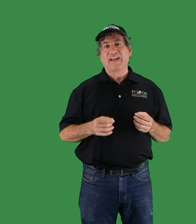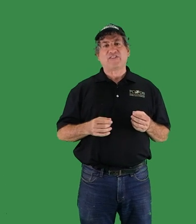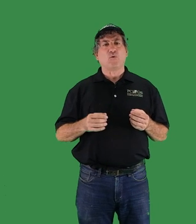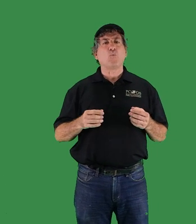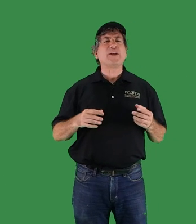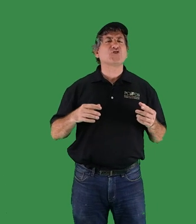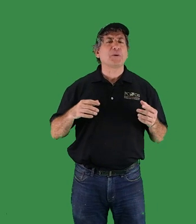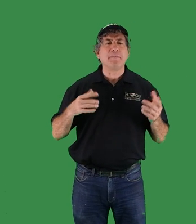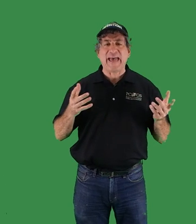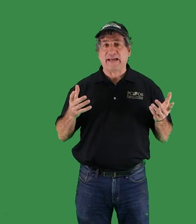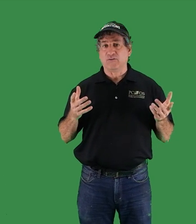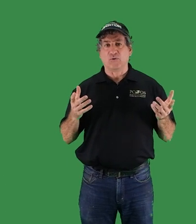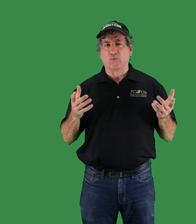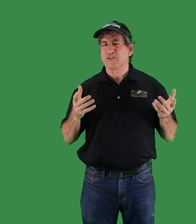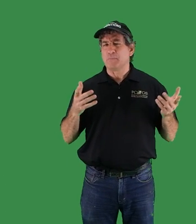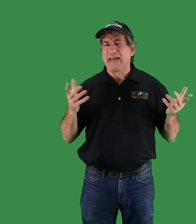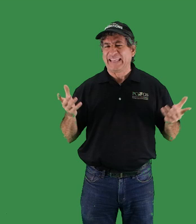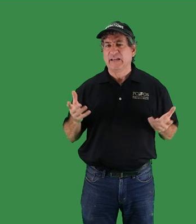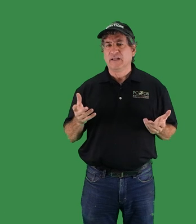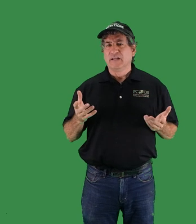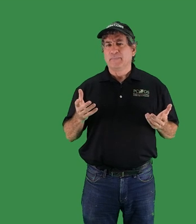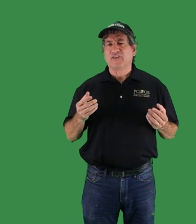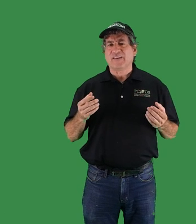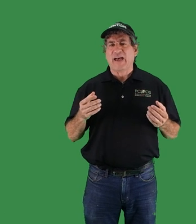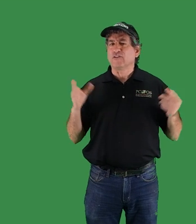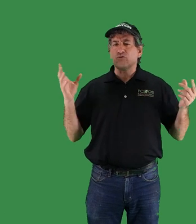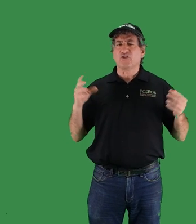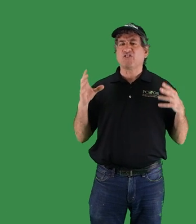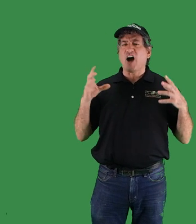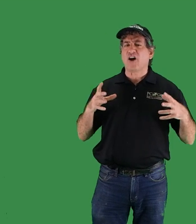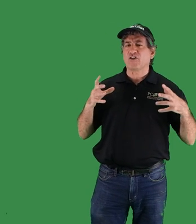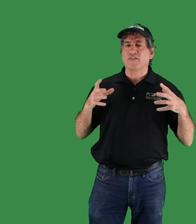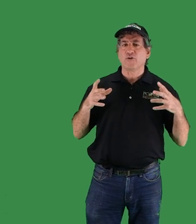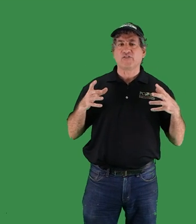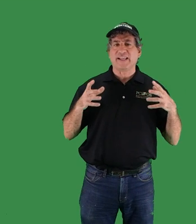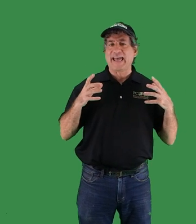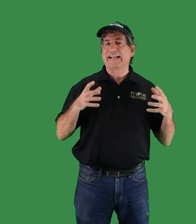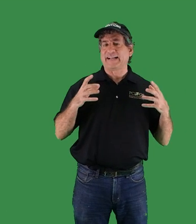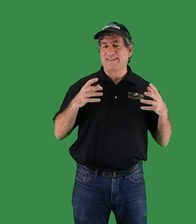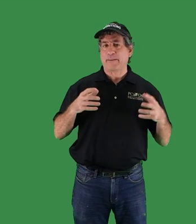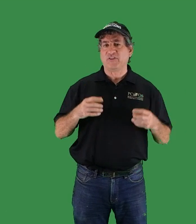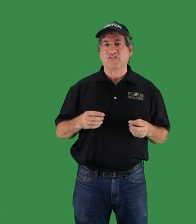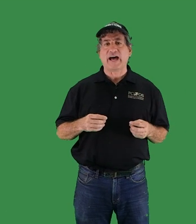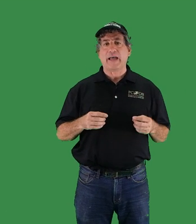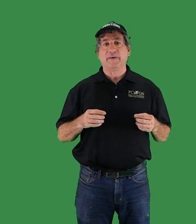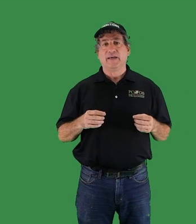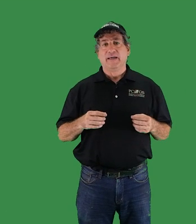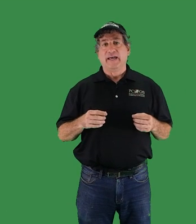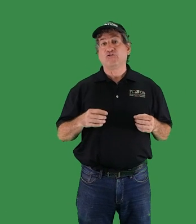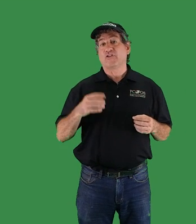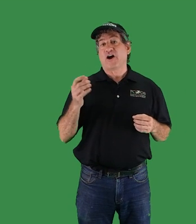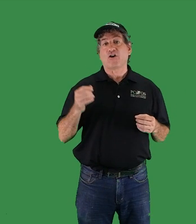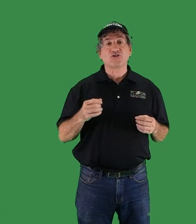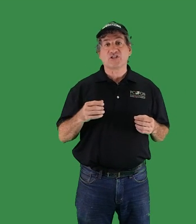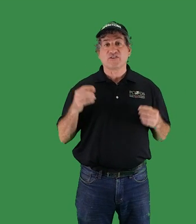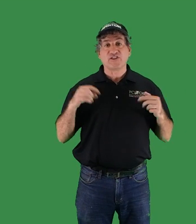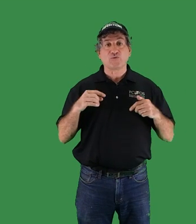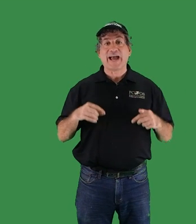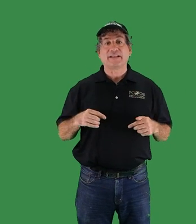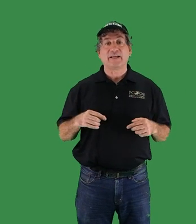ask which man or which men because evolution is hard on those that cannot adapt in time and due to the harshness of this reality